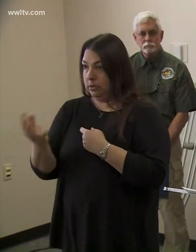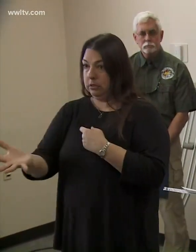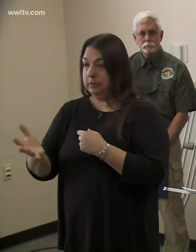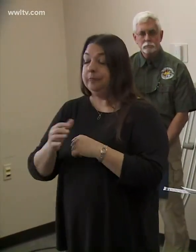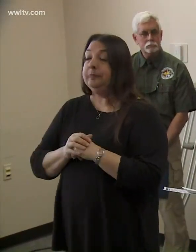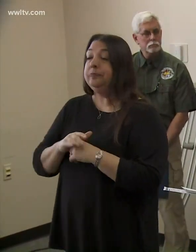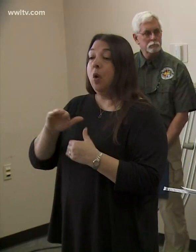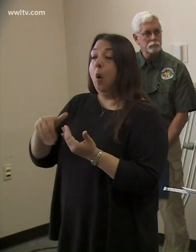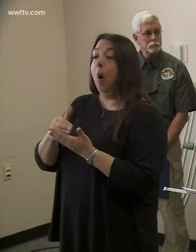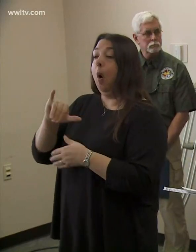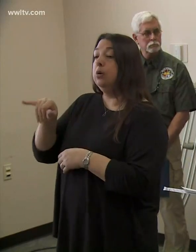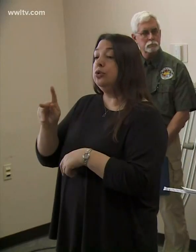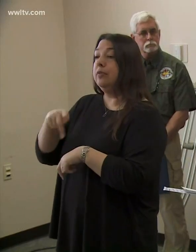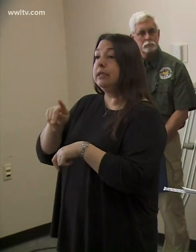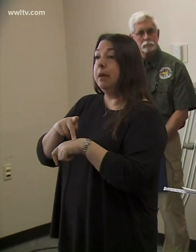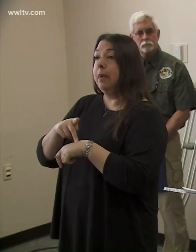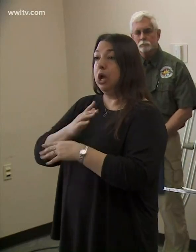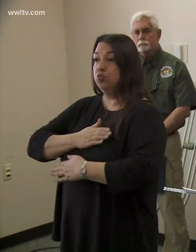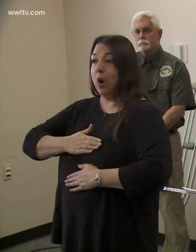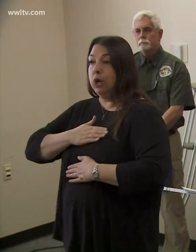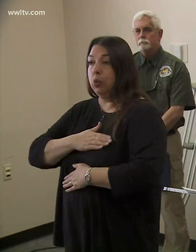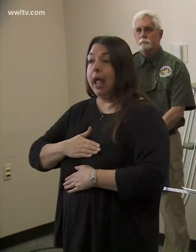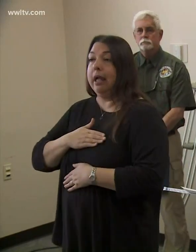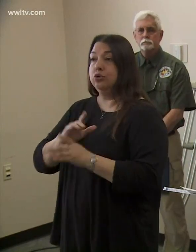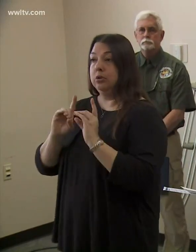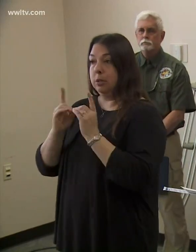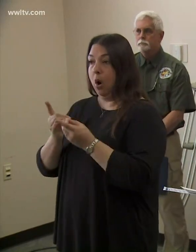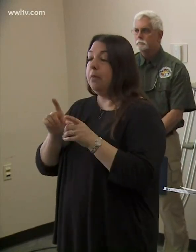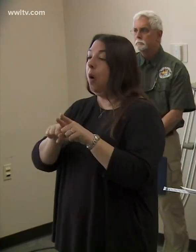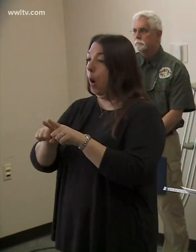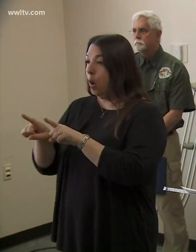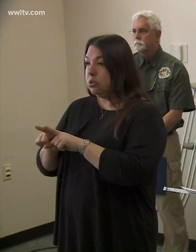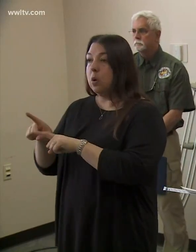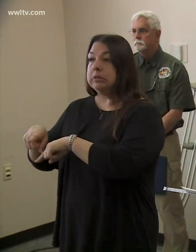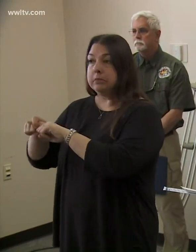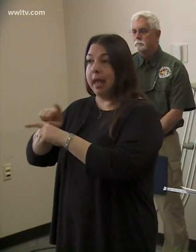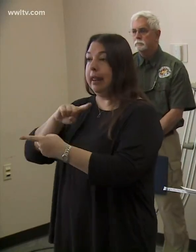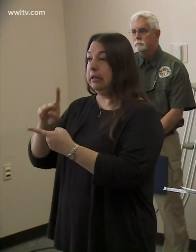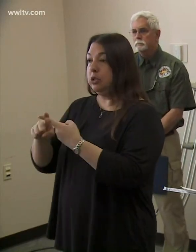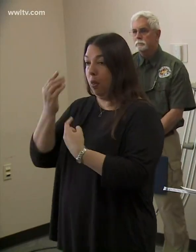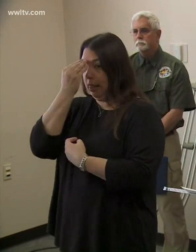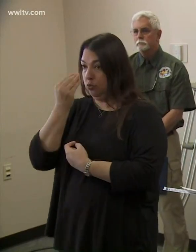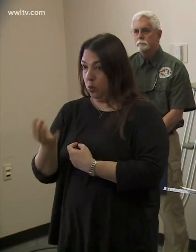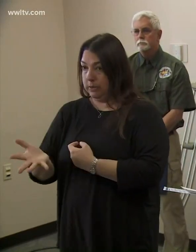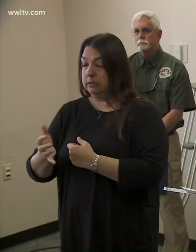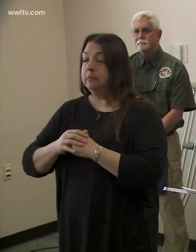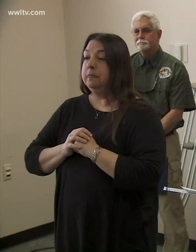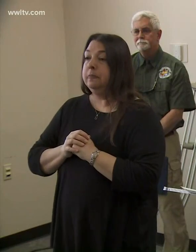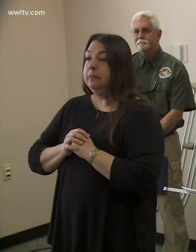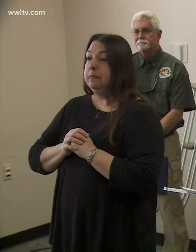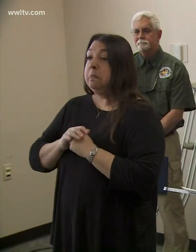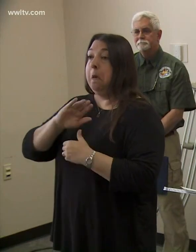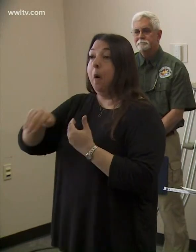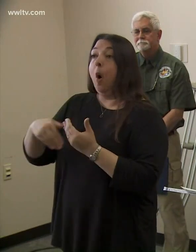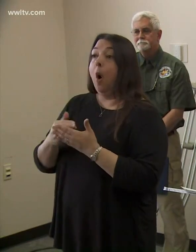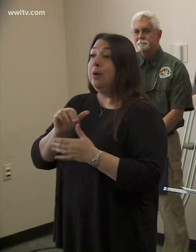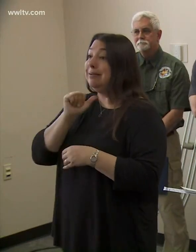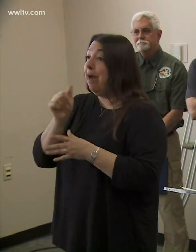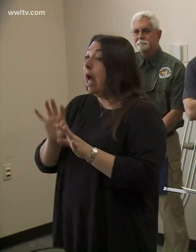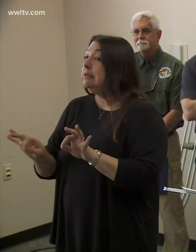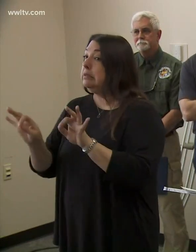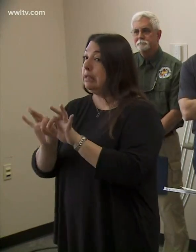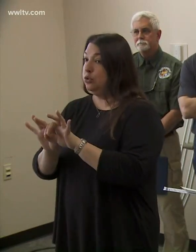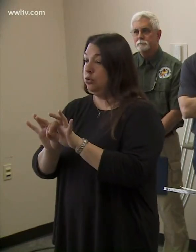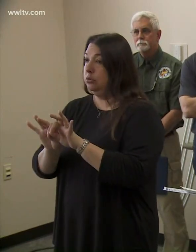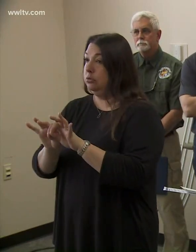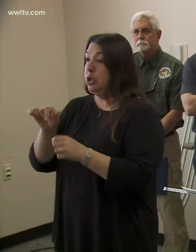All Jefferson Parish Recreational Department activities will also be suspended until further notice. All non-essential